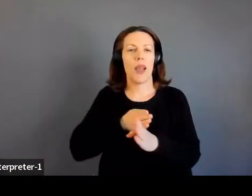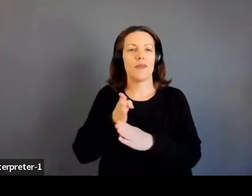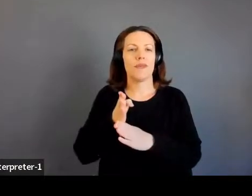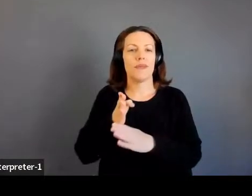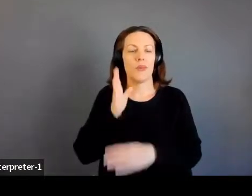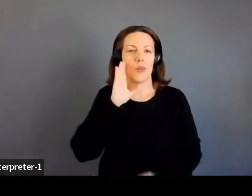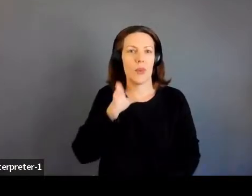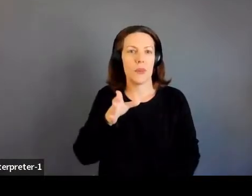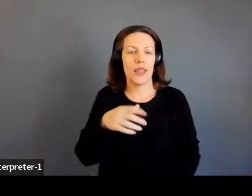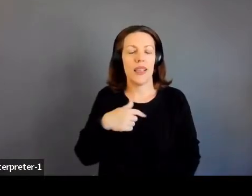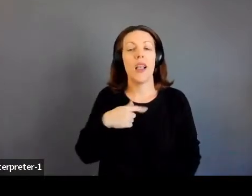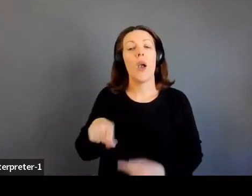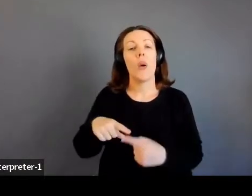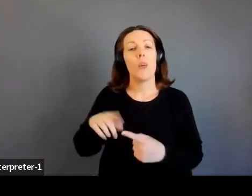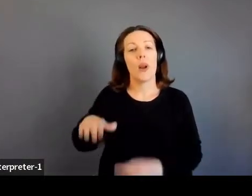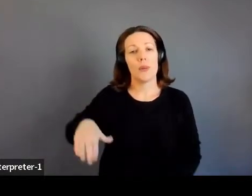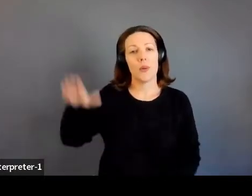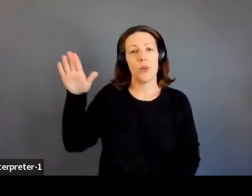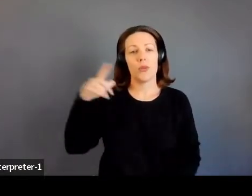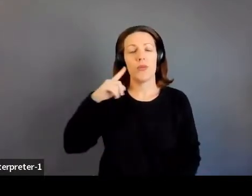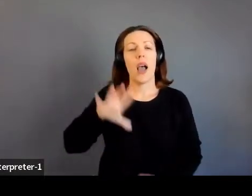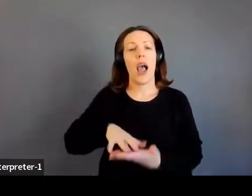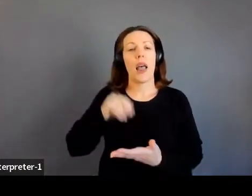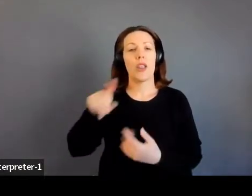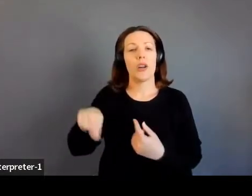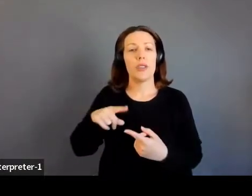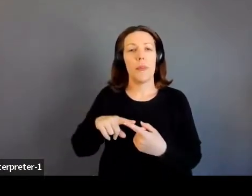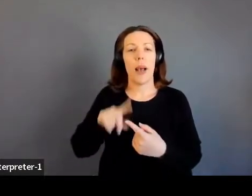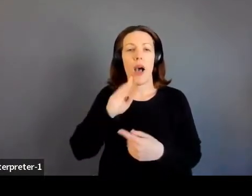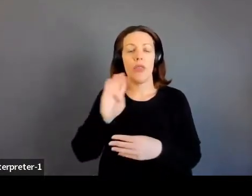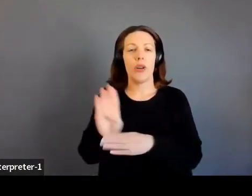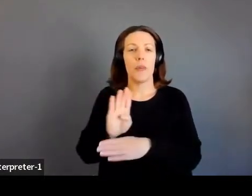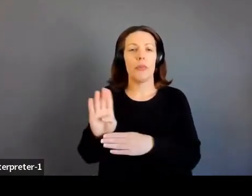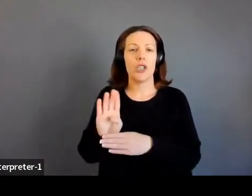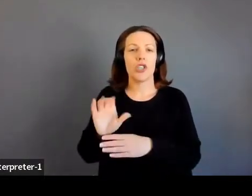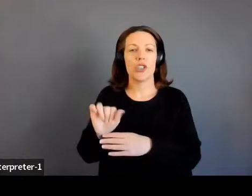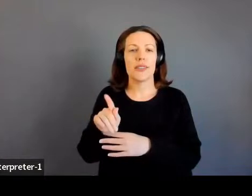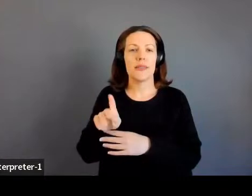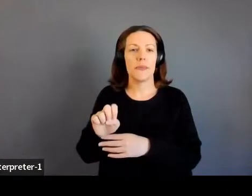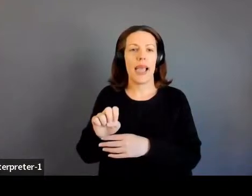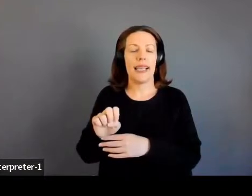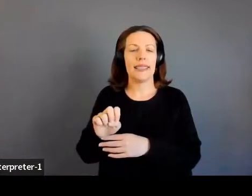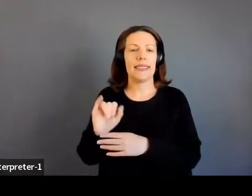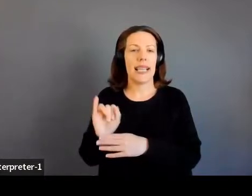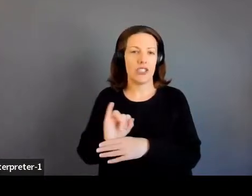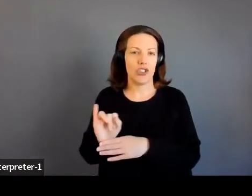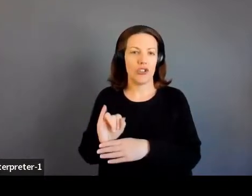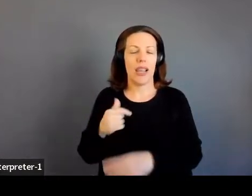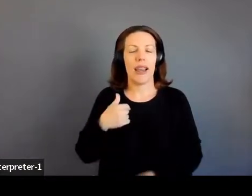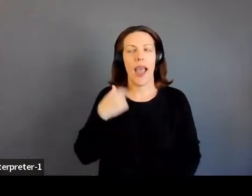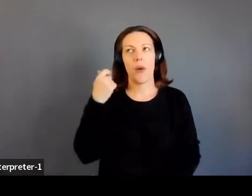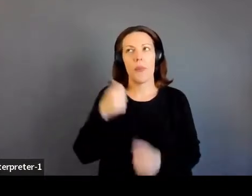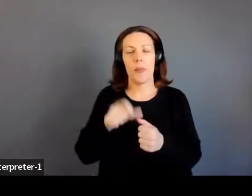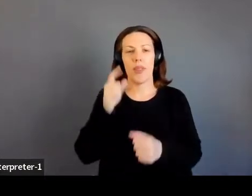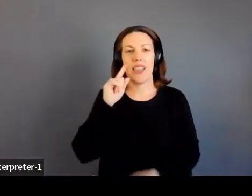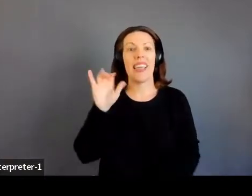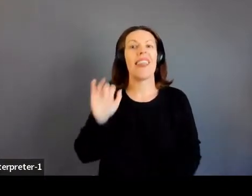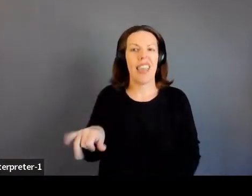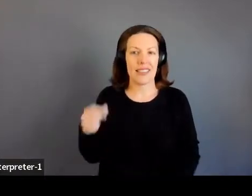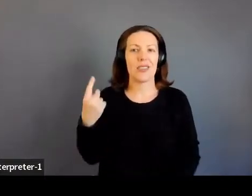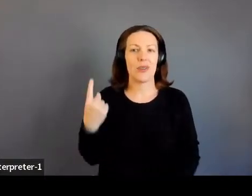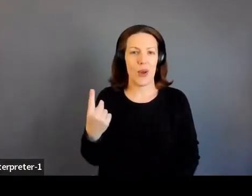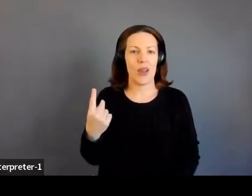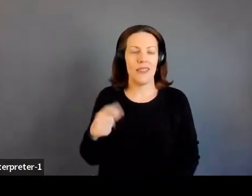When I was older, I learned about the existence of the commercial space industry. And I just remember thinking, that's the one that